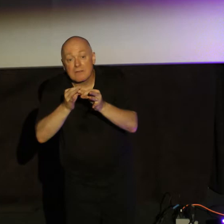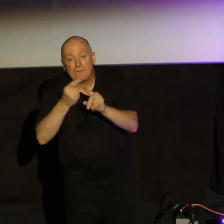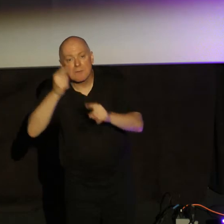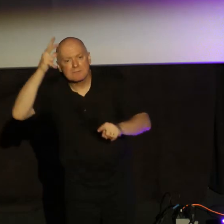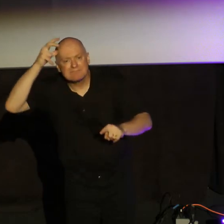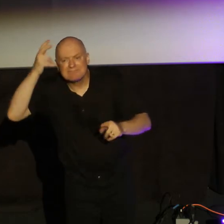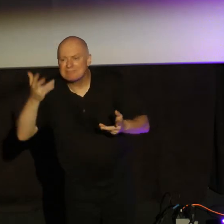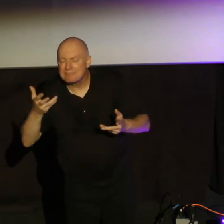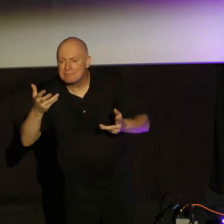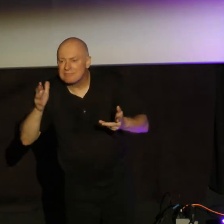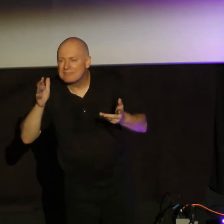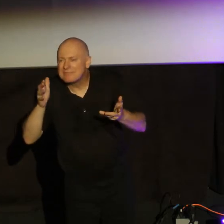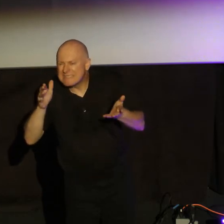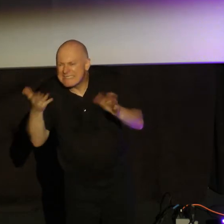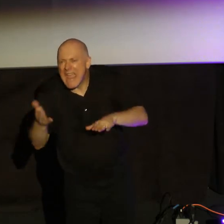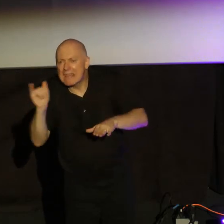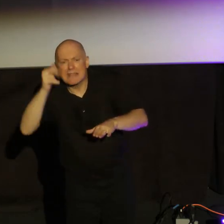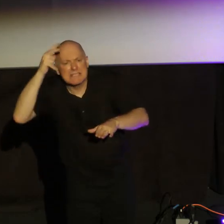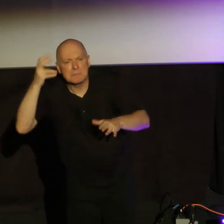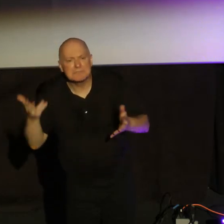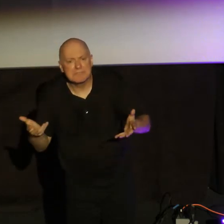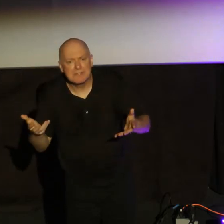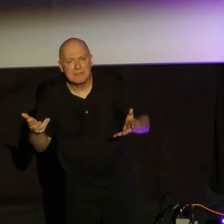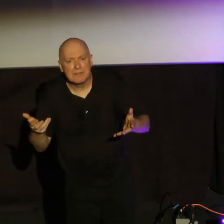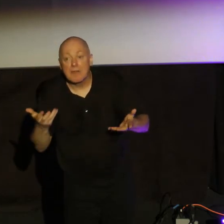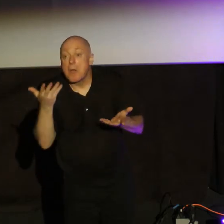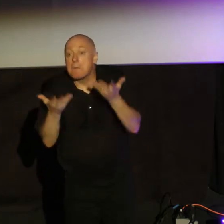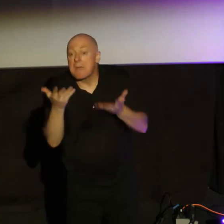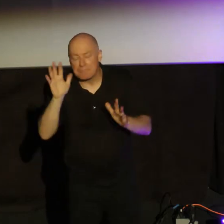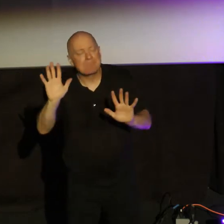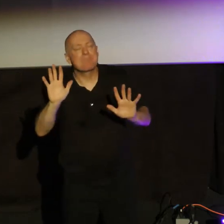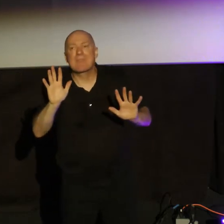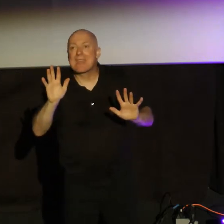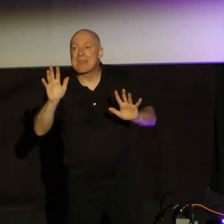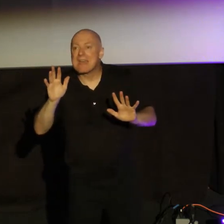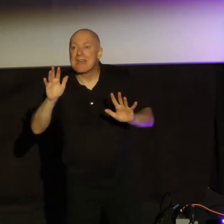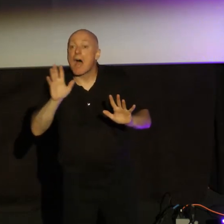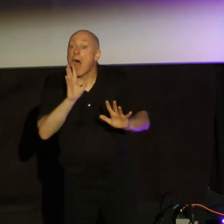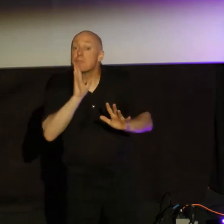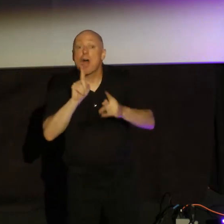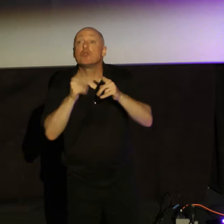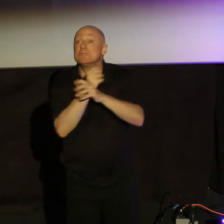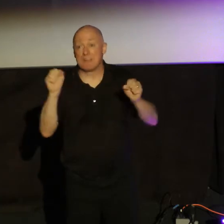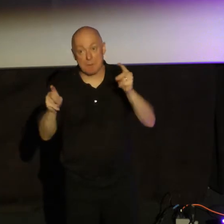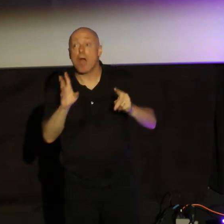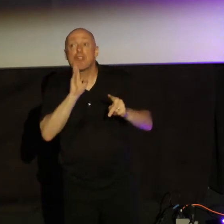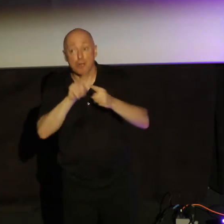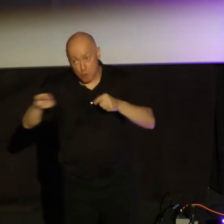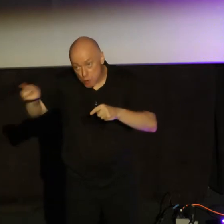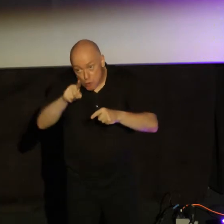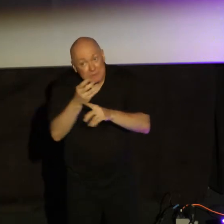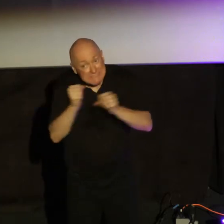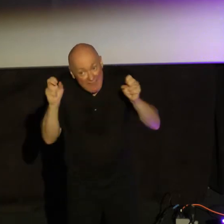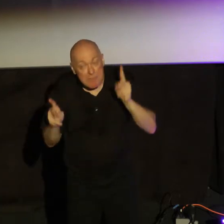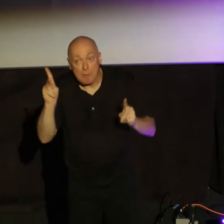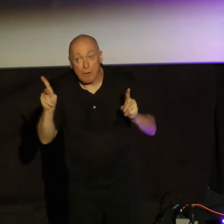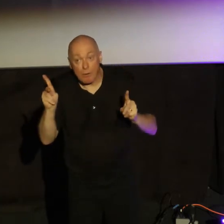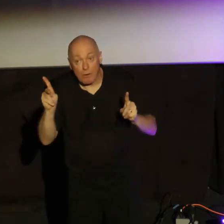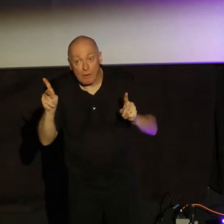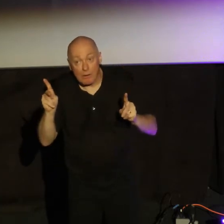Is it dead in that sense? Are there areas? So I'm saying to the saved here, the ones that have true faith. But you have portions of your life